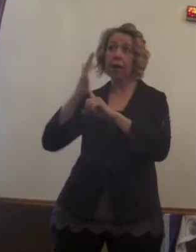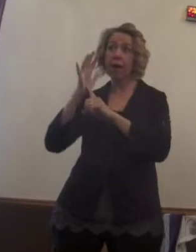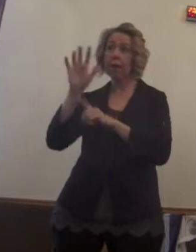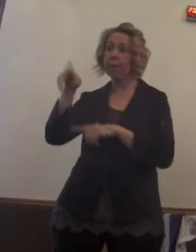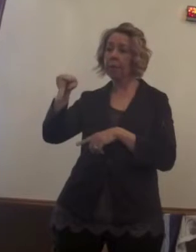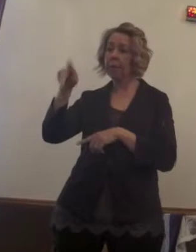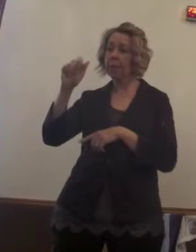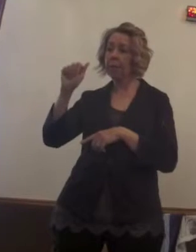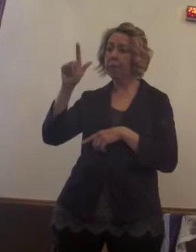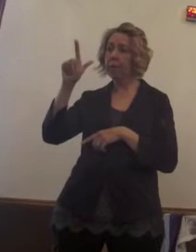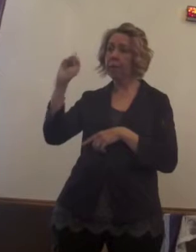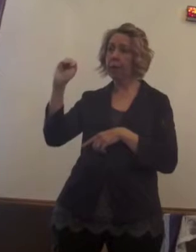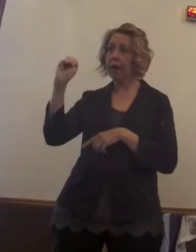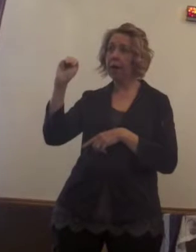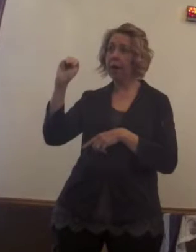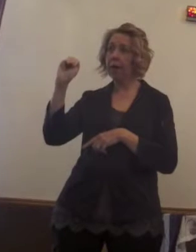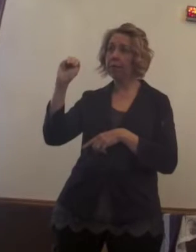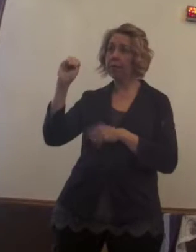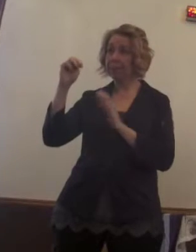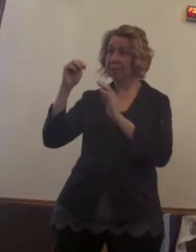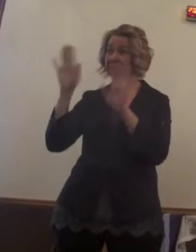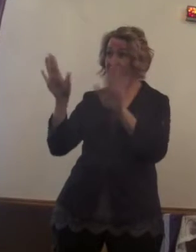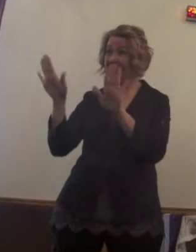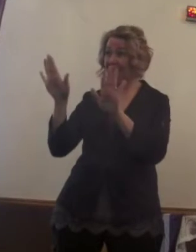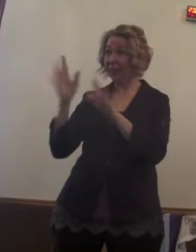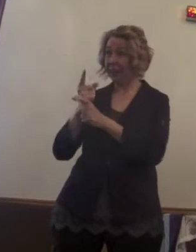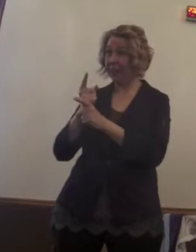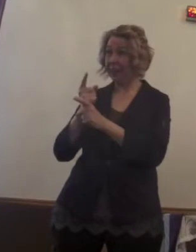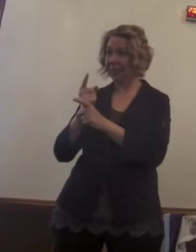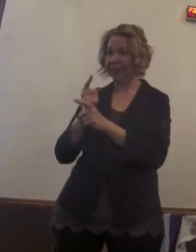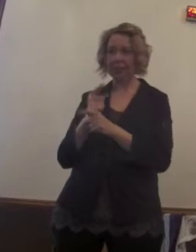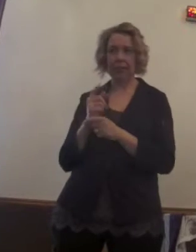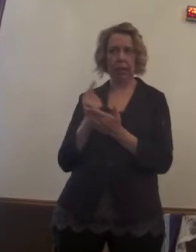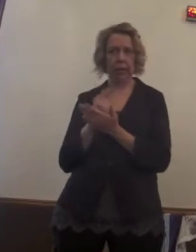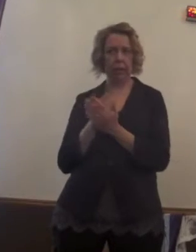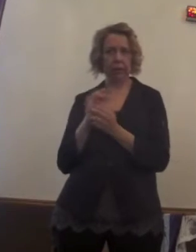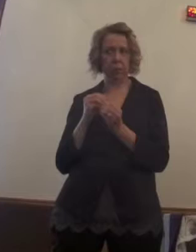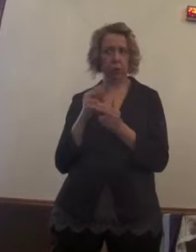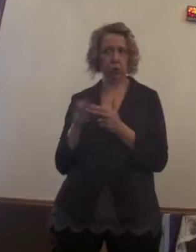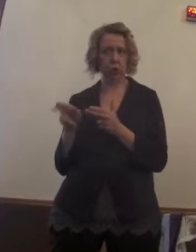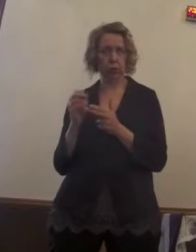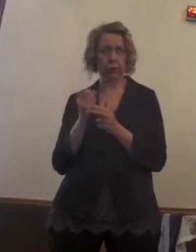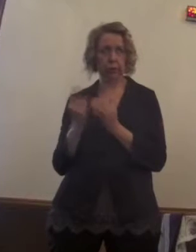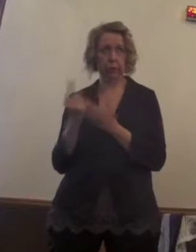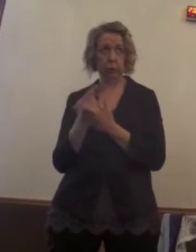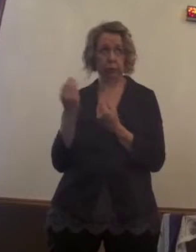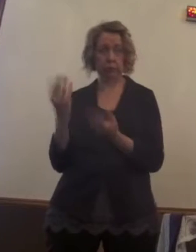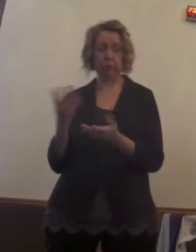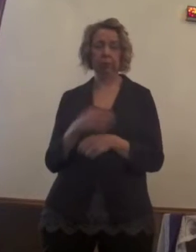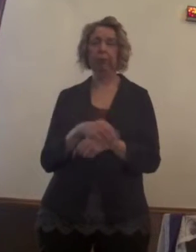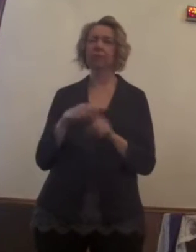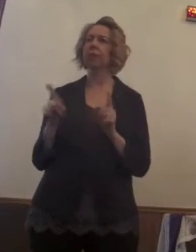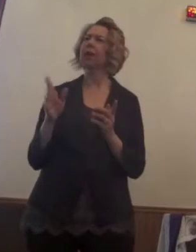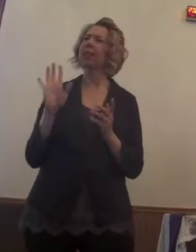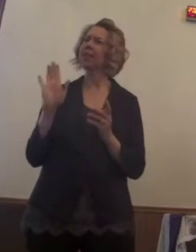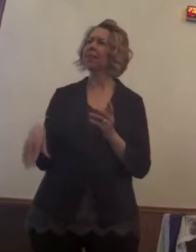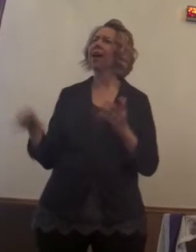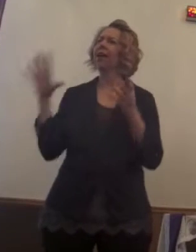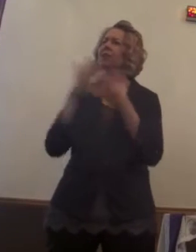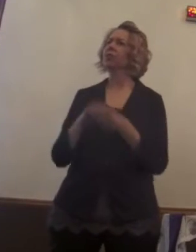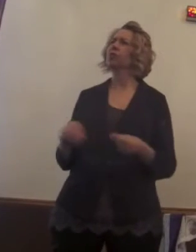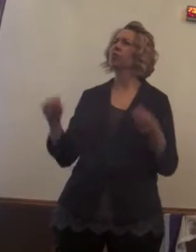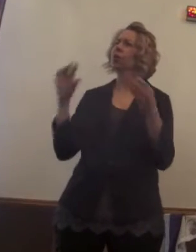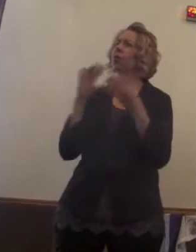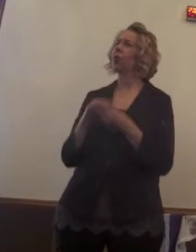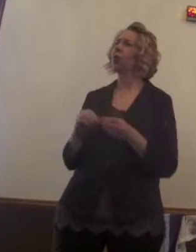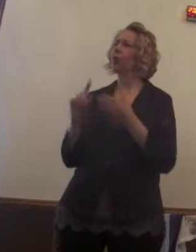I promise hopefully the reading will be shorter next week, but as we hear the stories over the